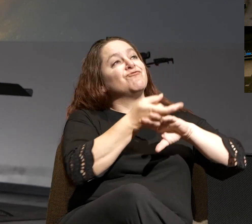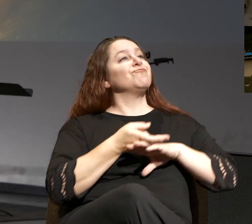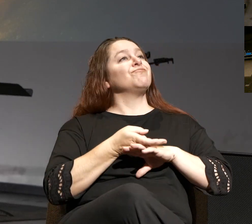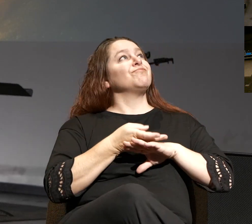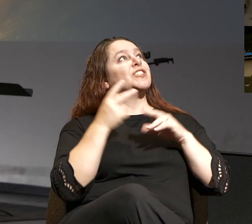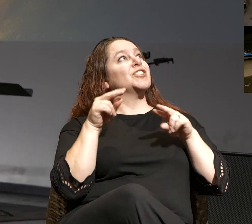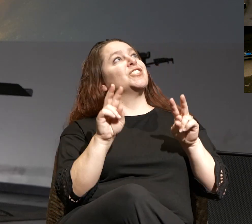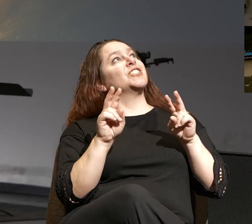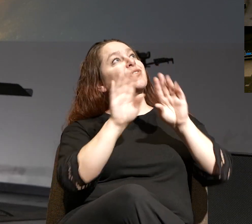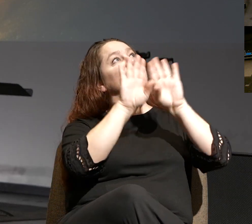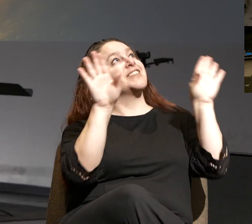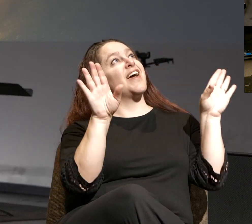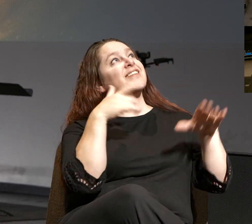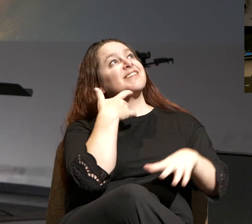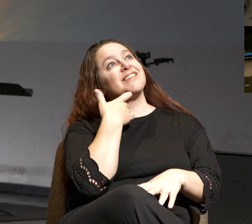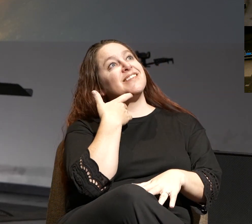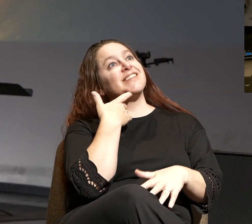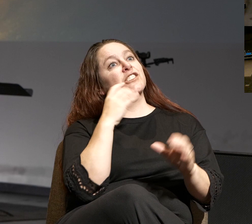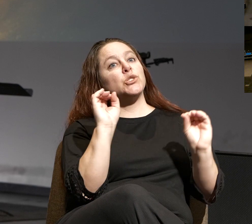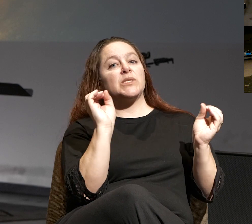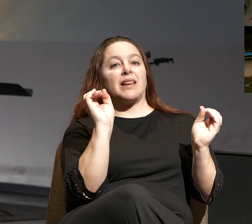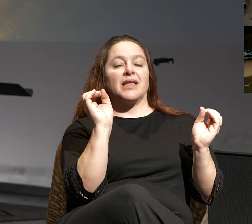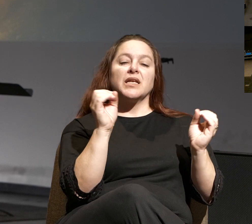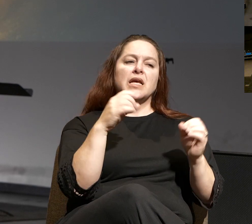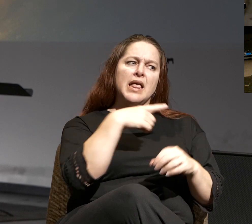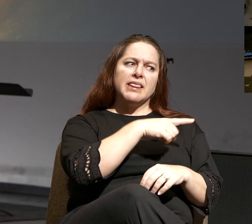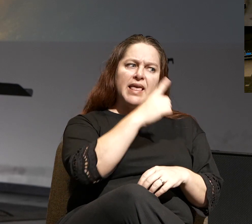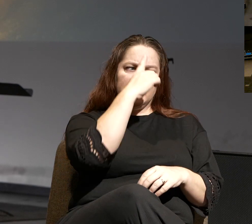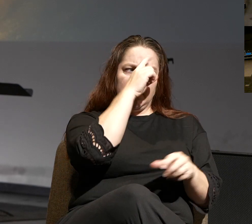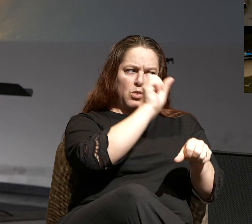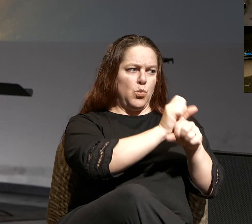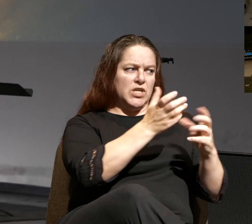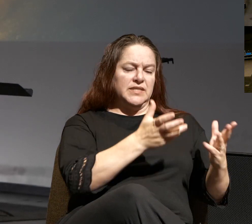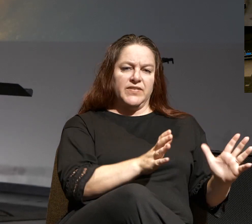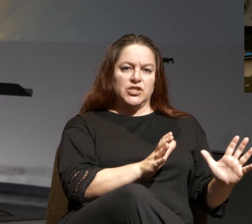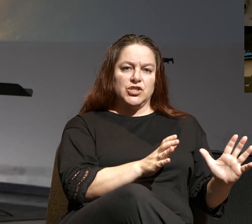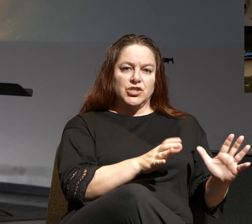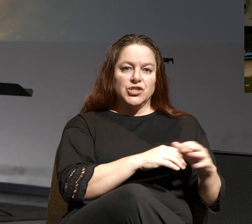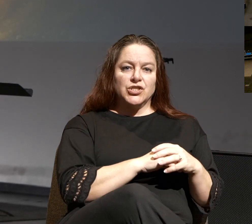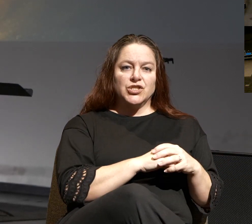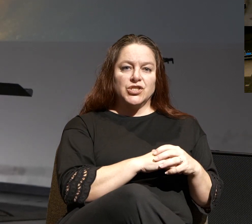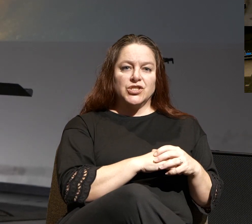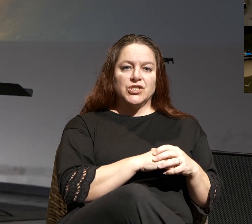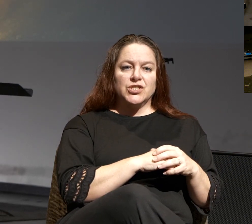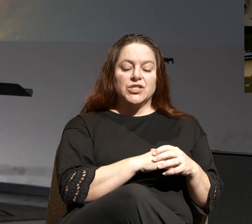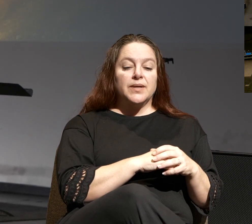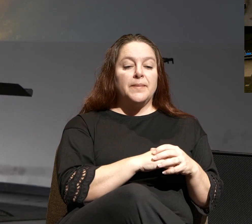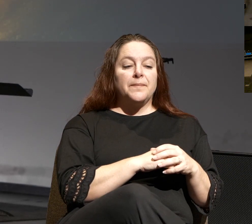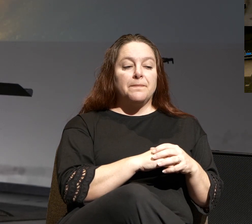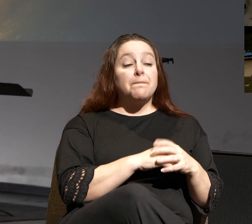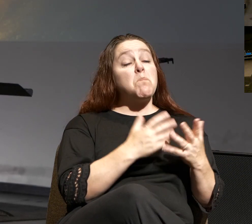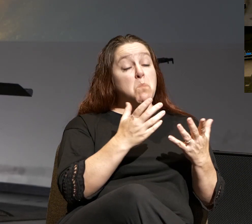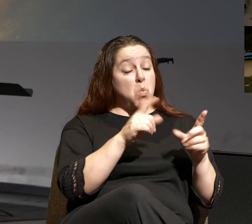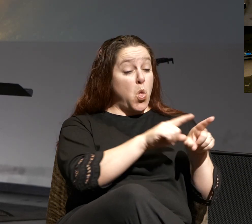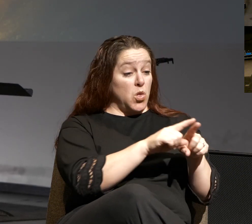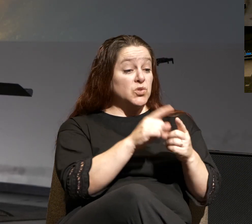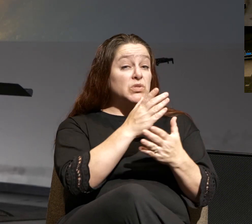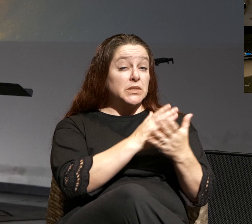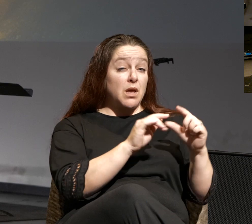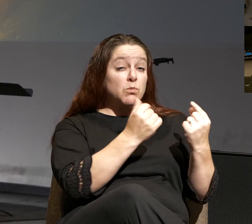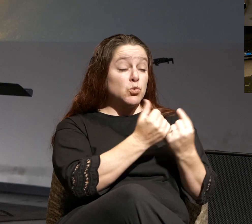and do nothing else. They think that the work is done. Now, there's also some groups that